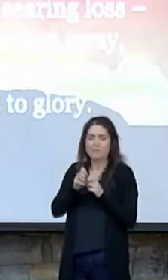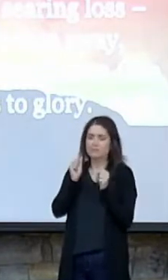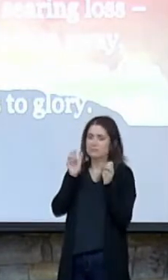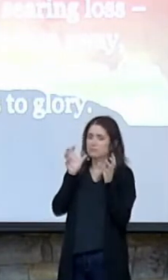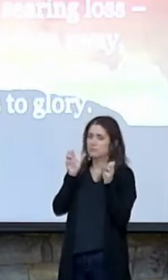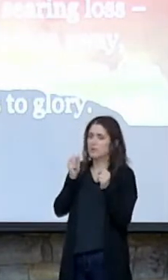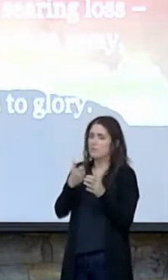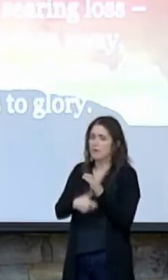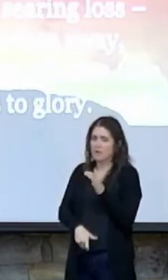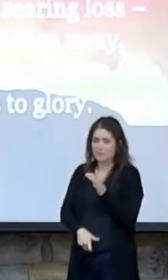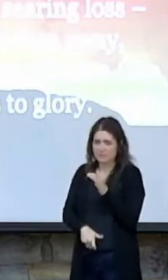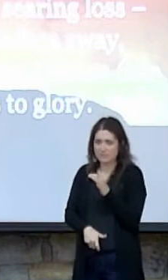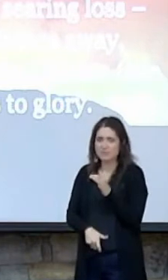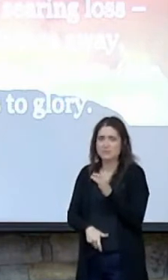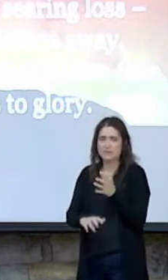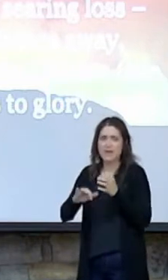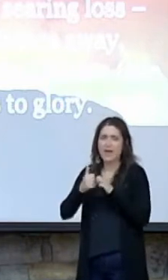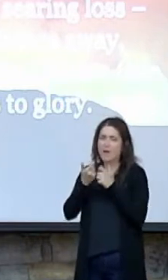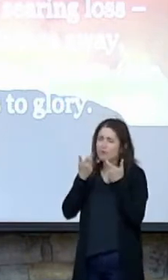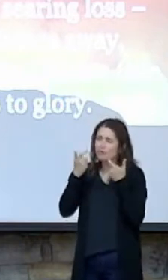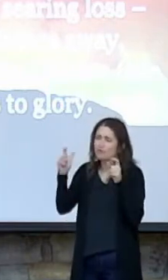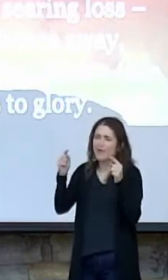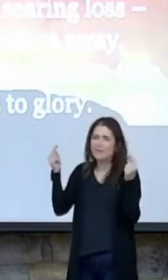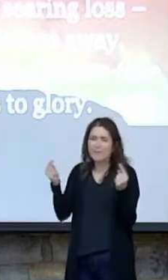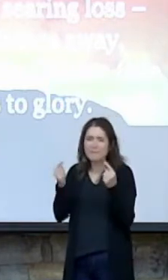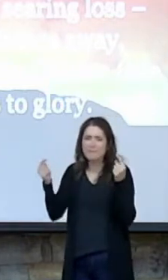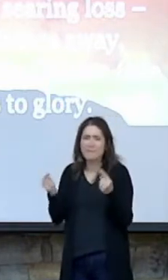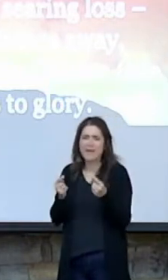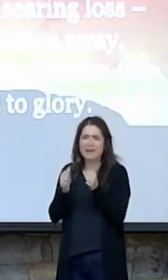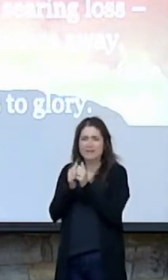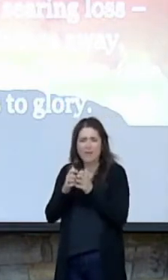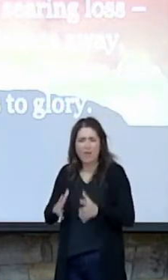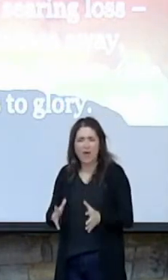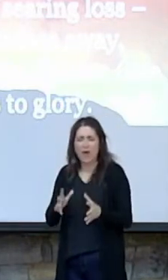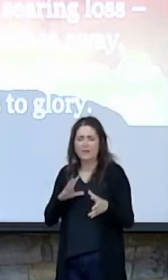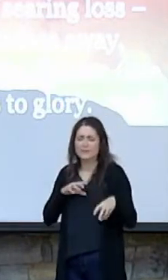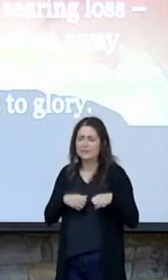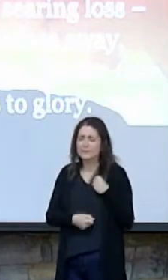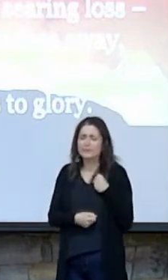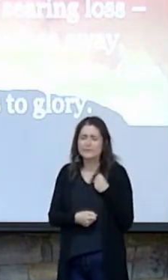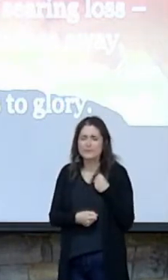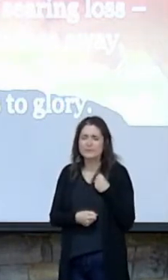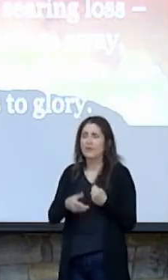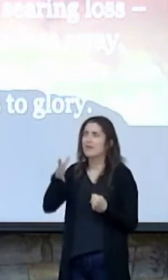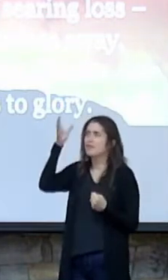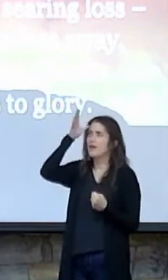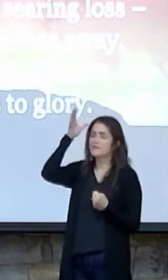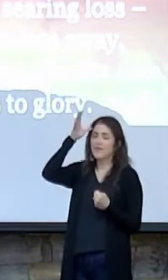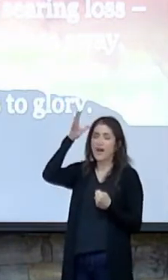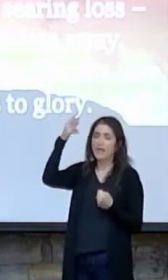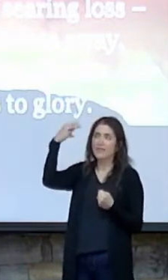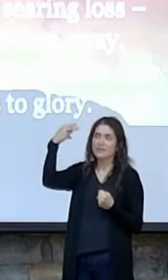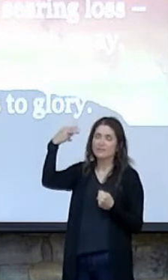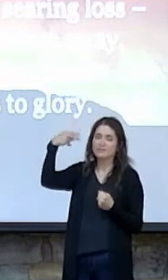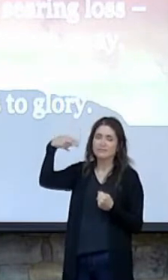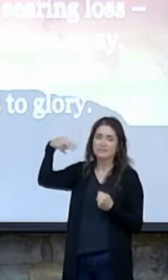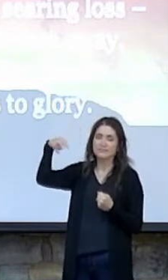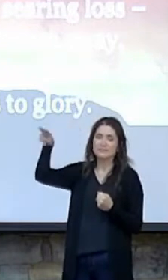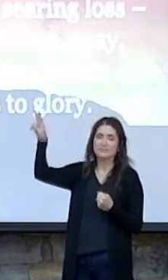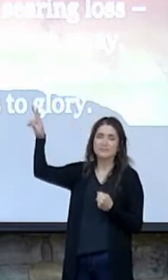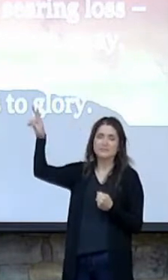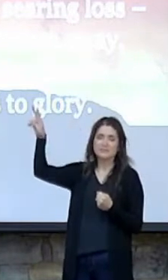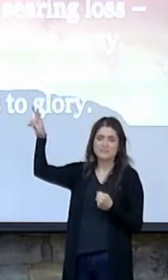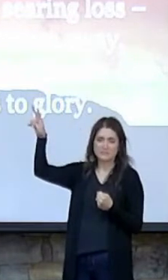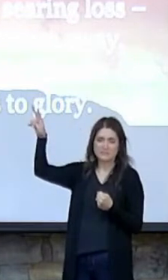How great the pain of searing loss. The Father turns His face away as